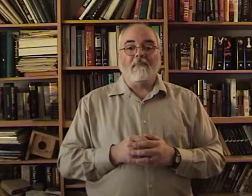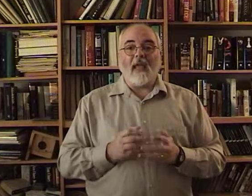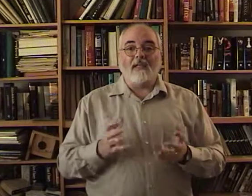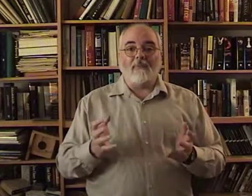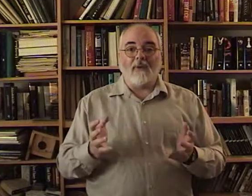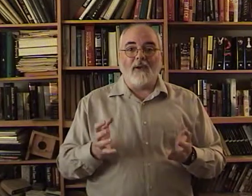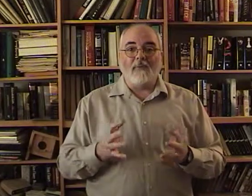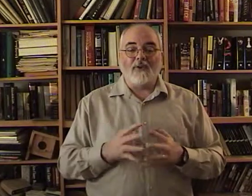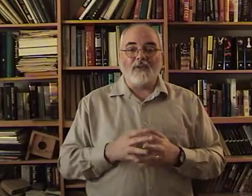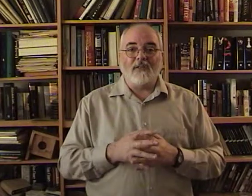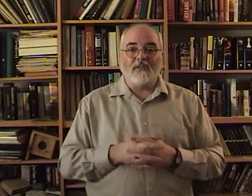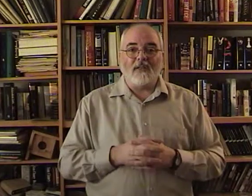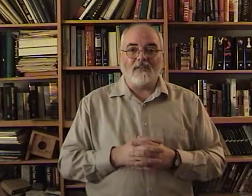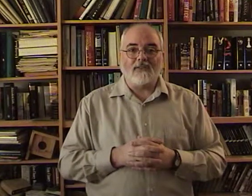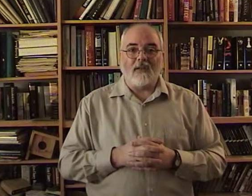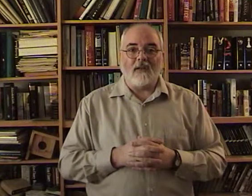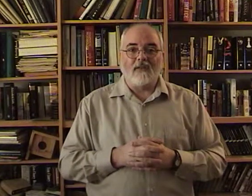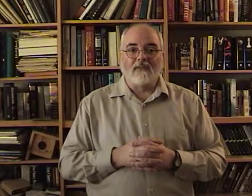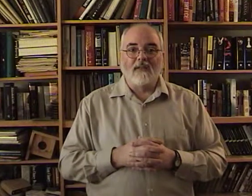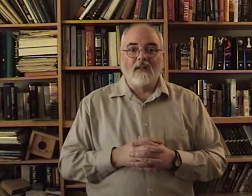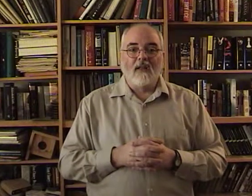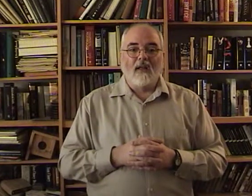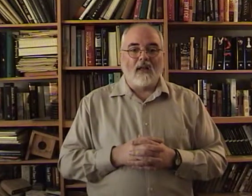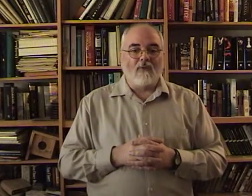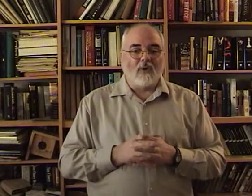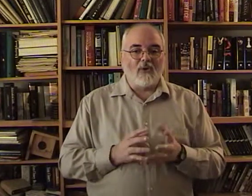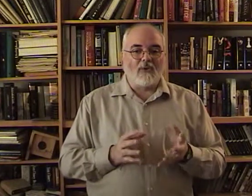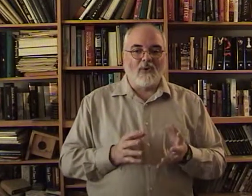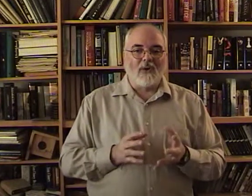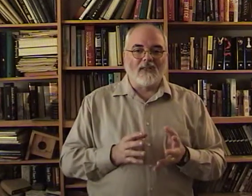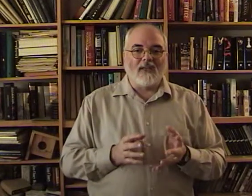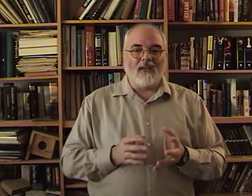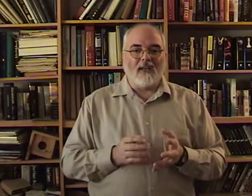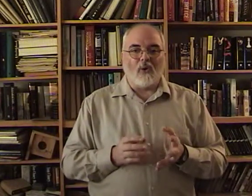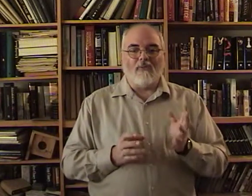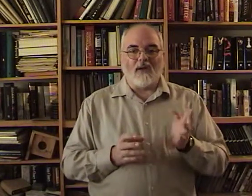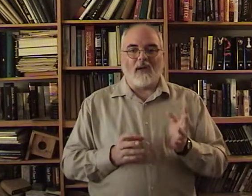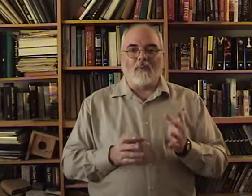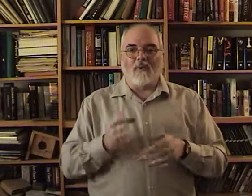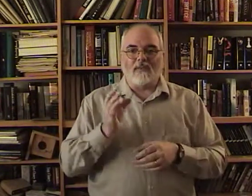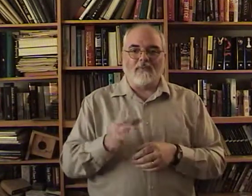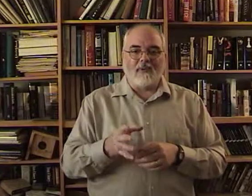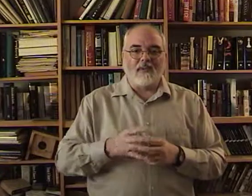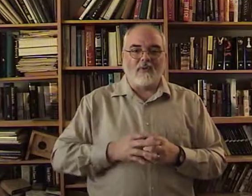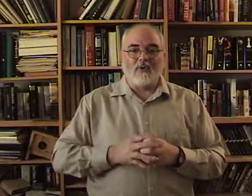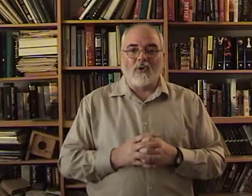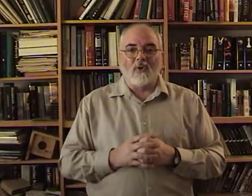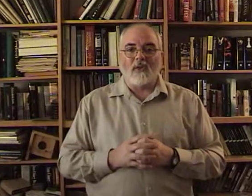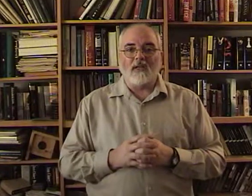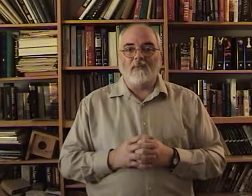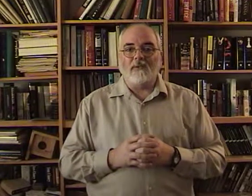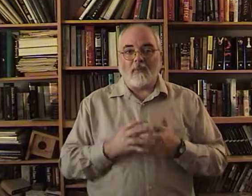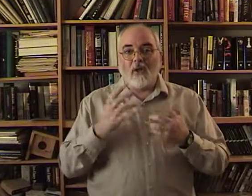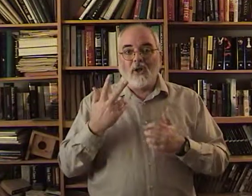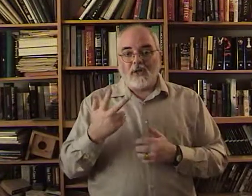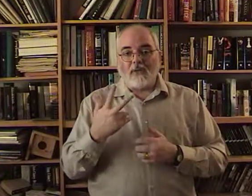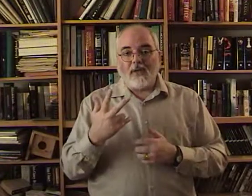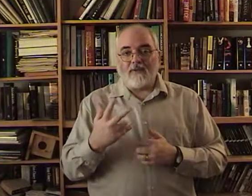That's pretty much the song. I won't go through the chorus again. I only forgot it once. But the chorus comes up three different